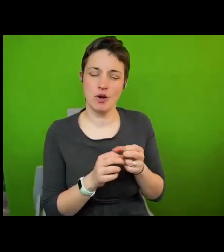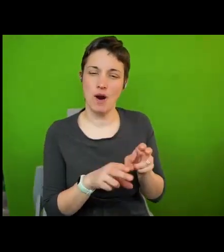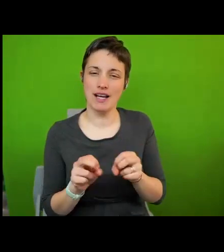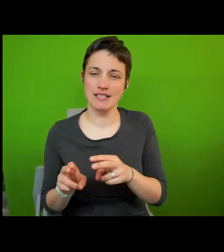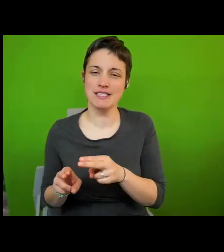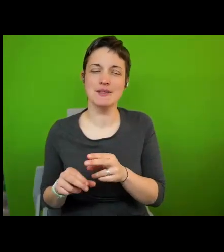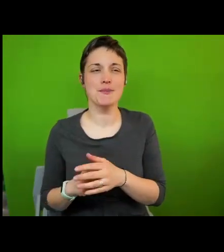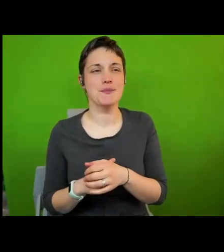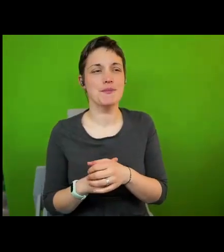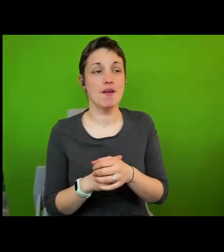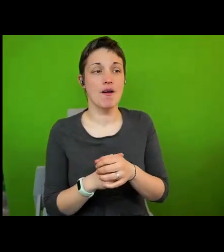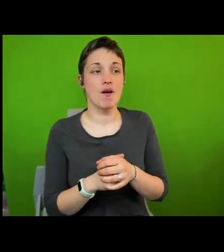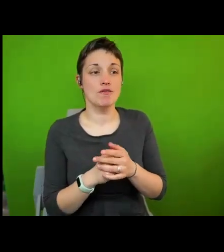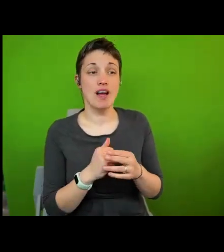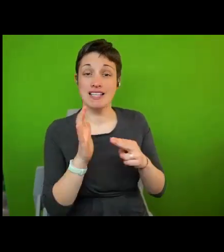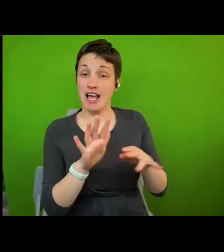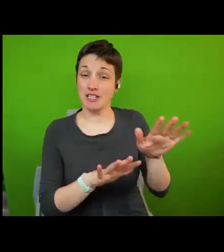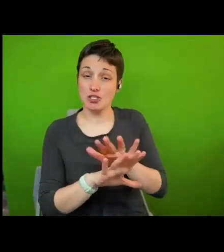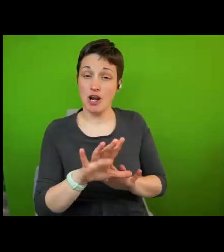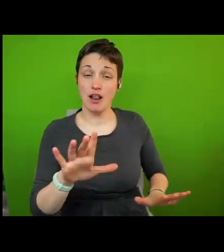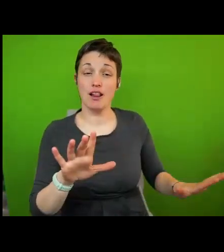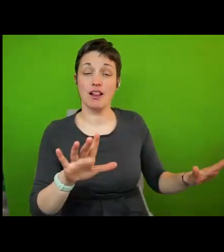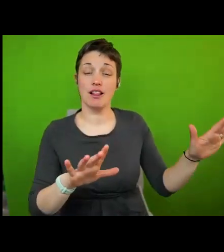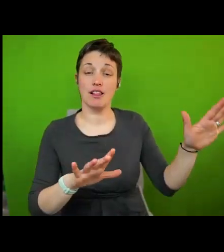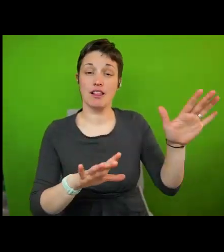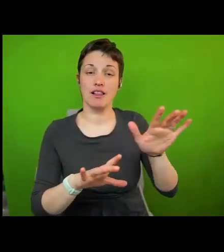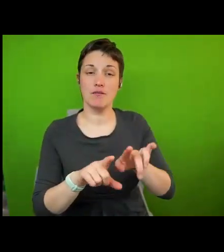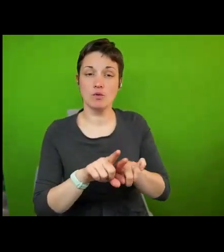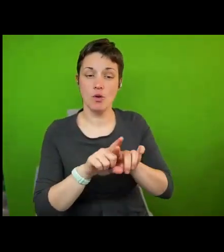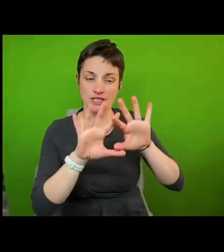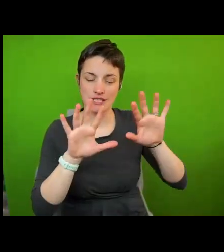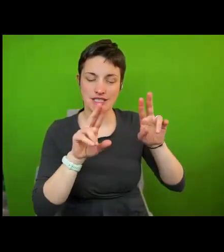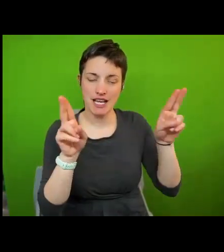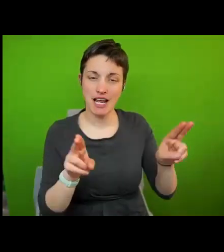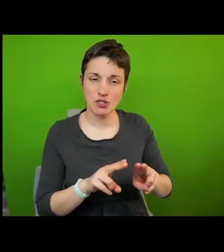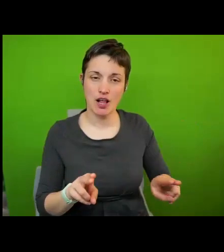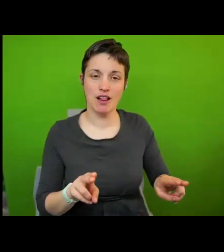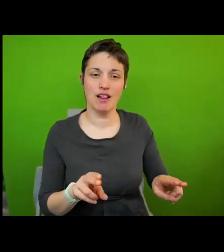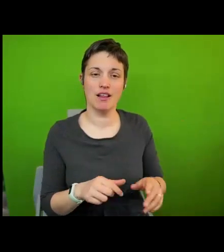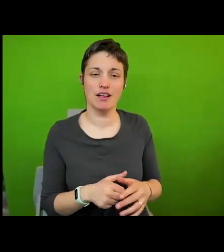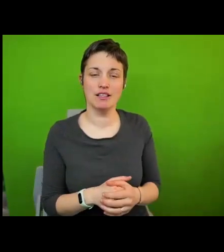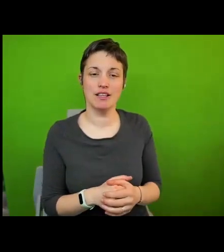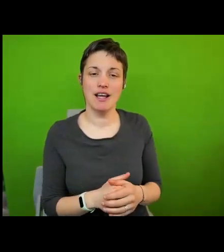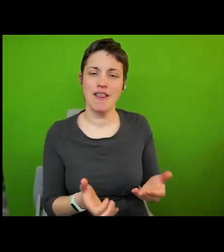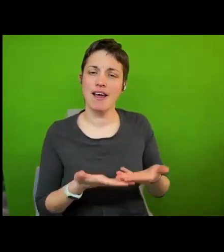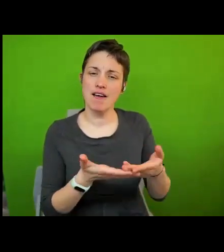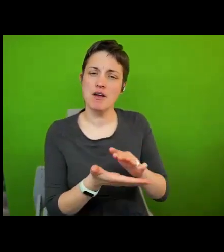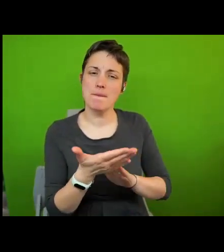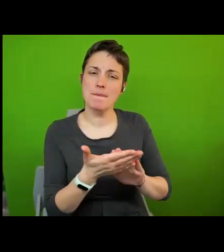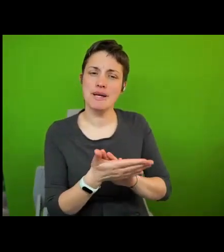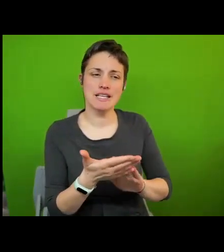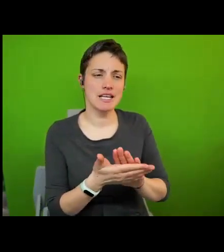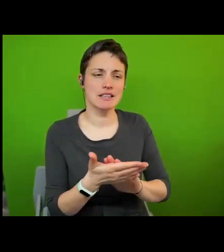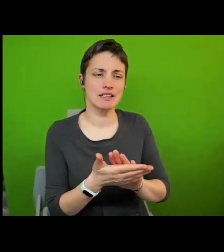and the way in which they give meaning that within universality not only can there be